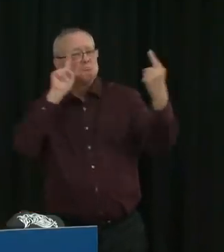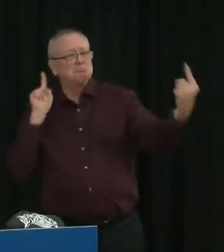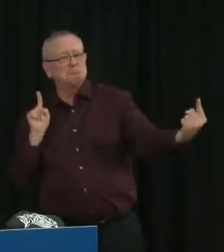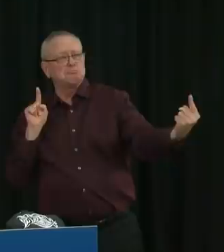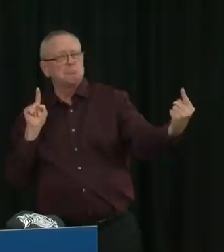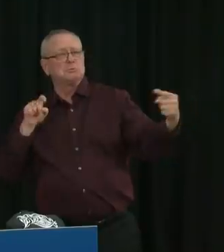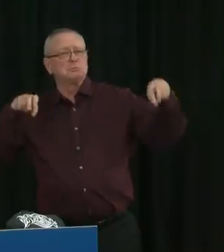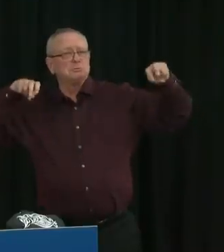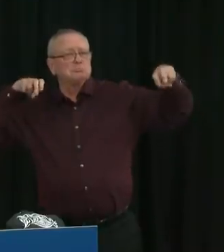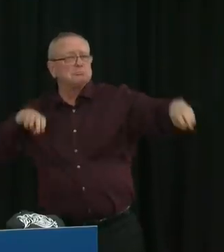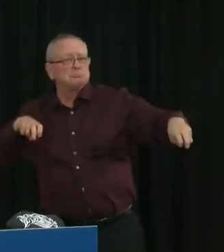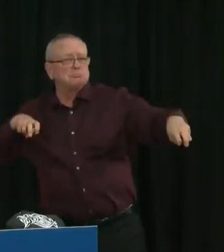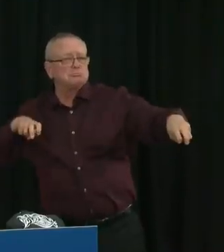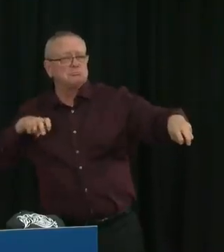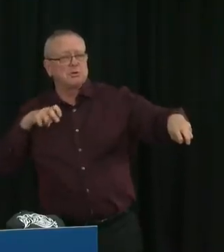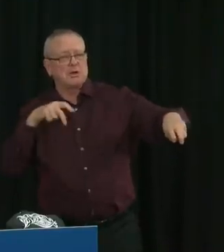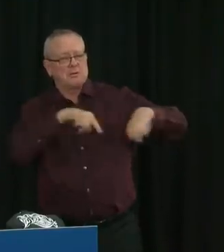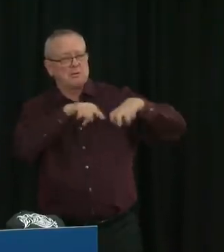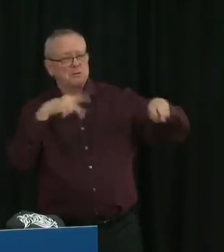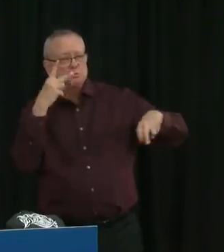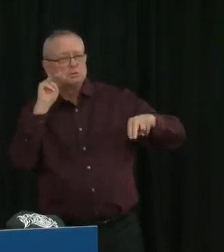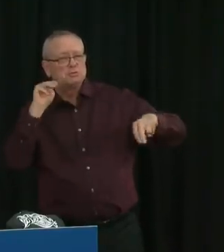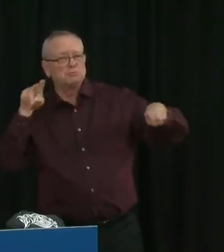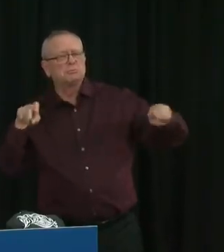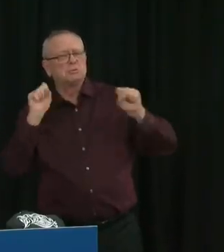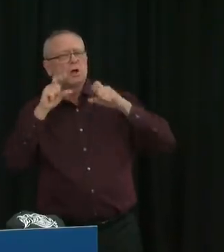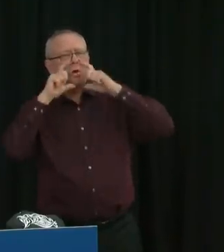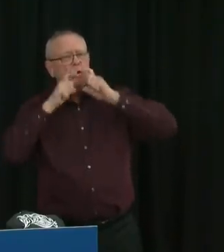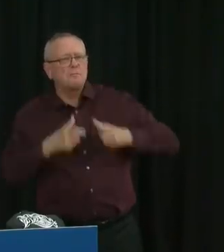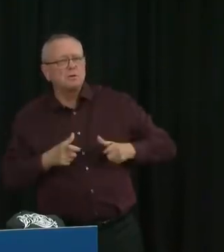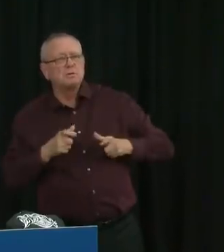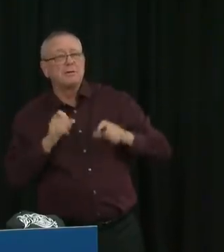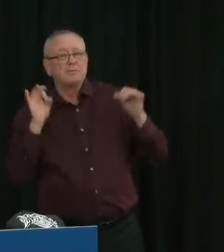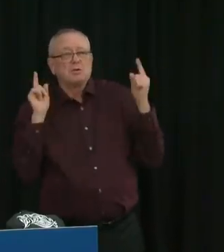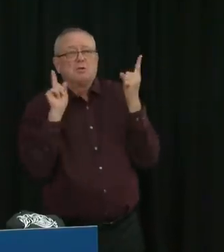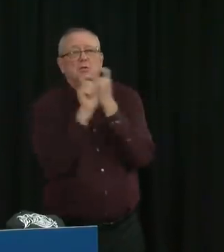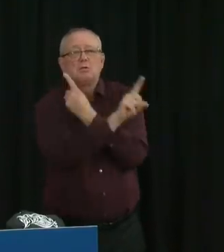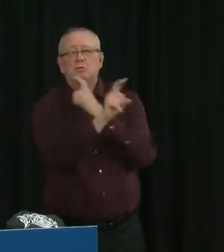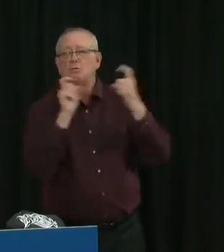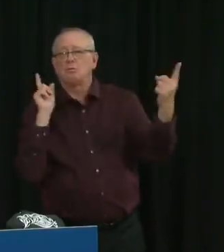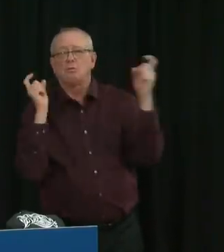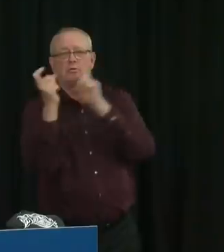two meters from others. Operator, could you put through the next caller, please?